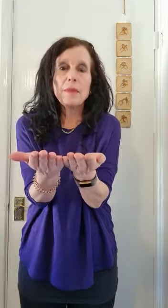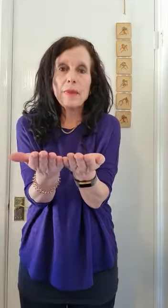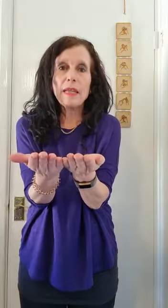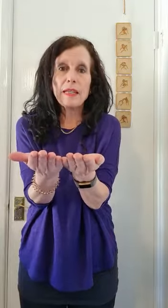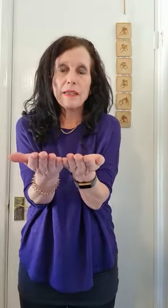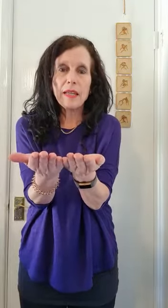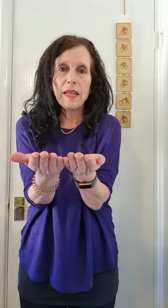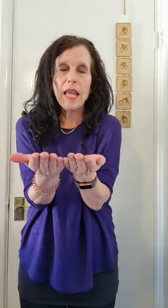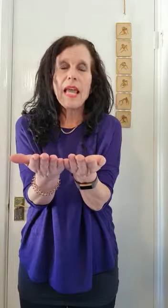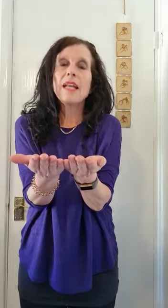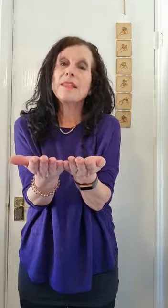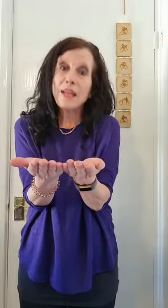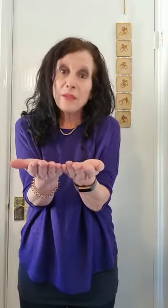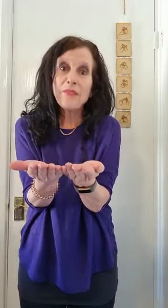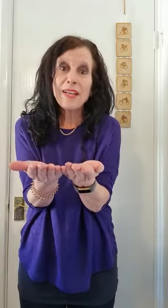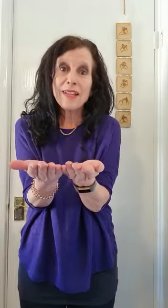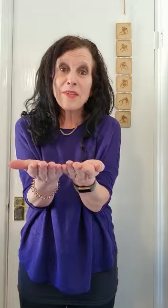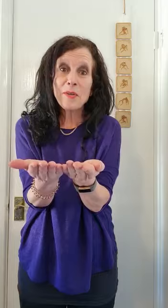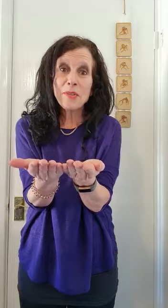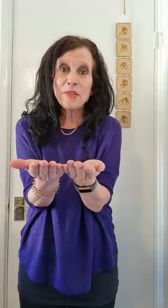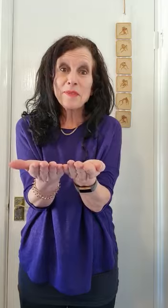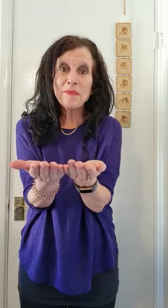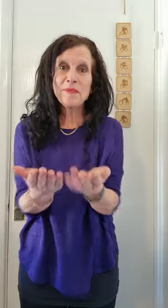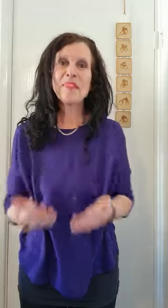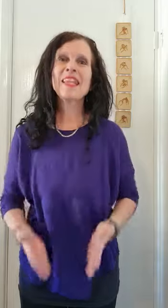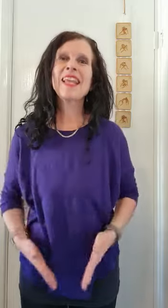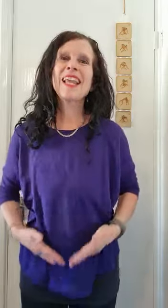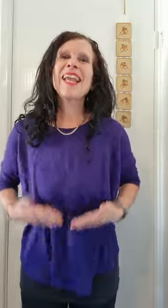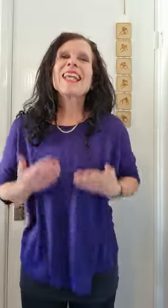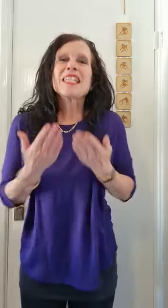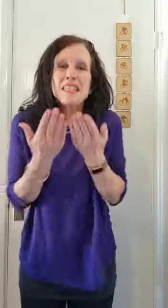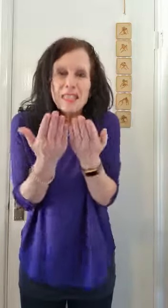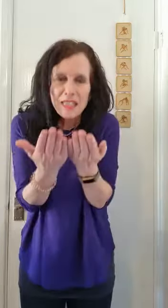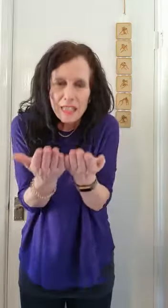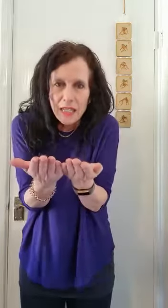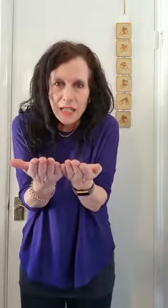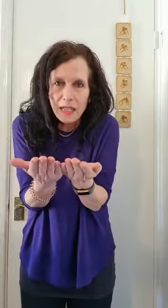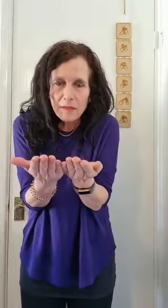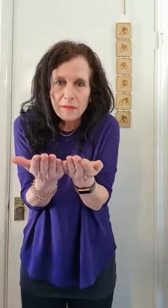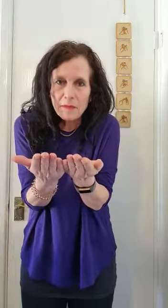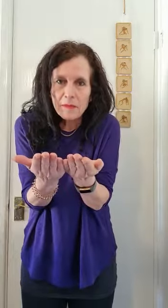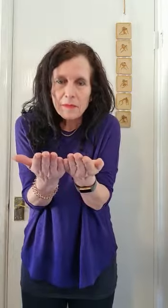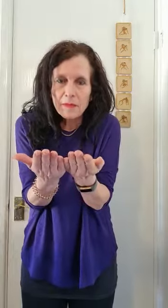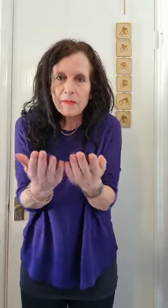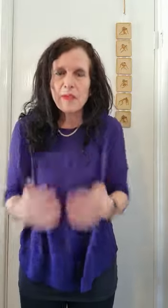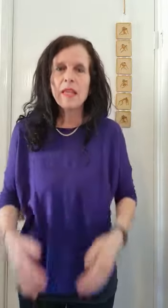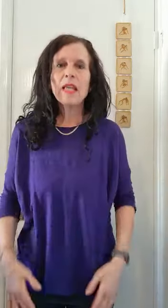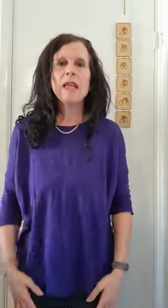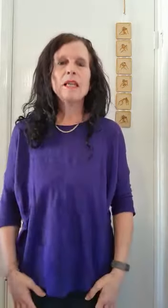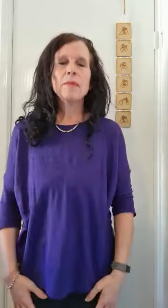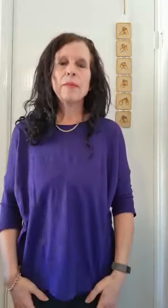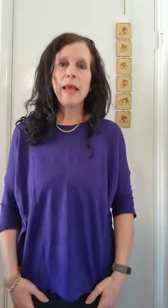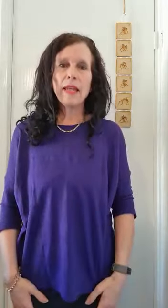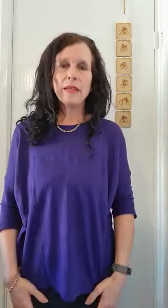being sick and sound effects are optional. Sick. And pain,